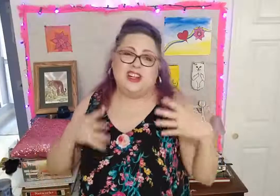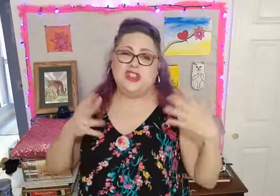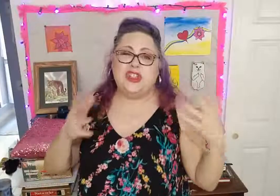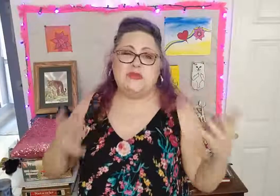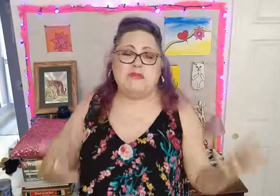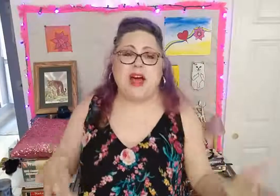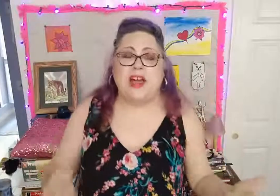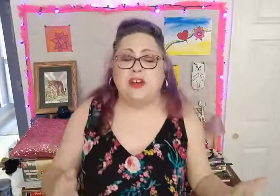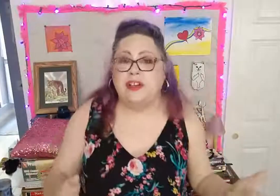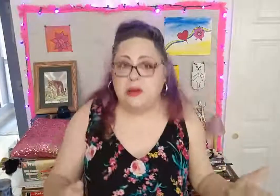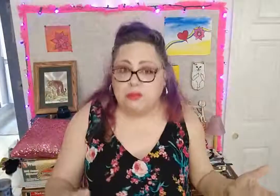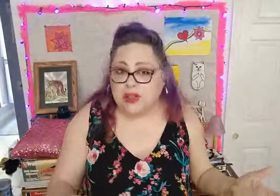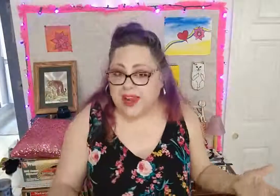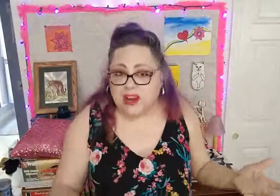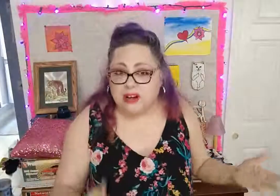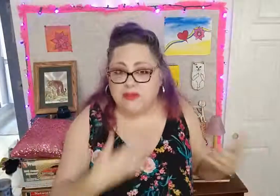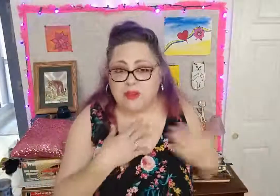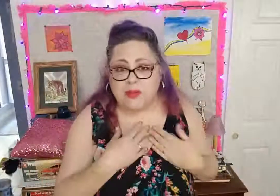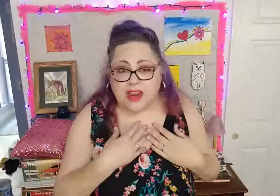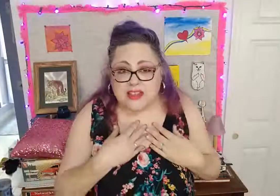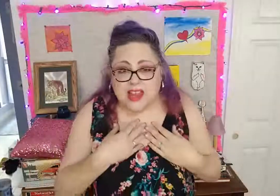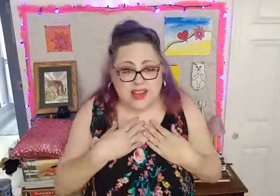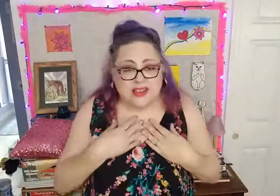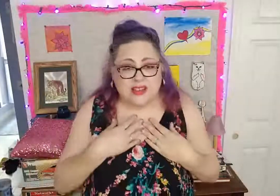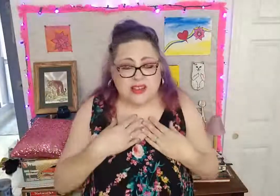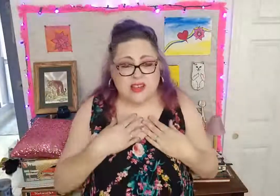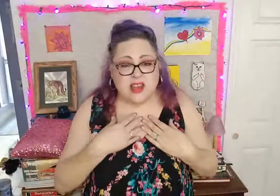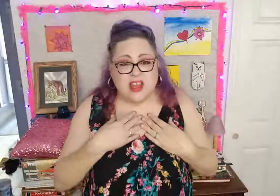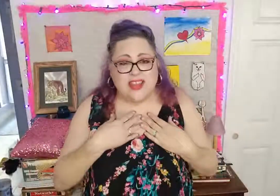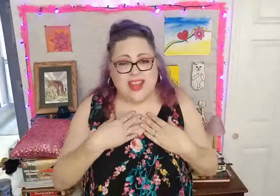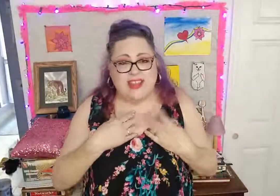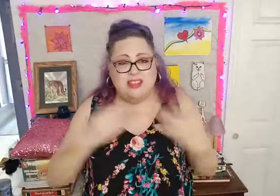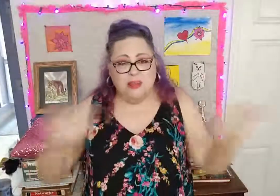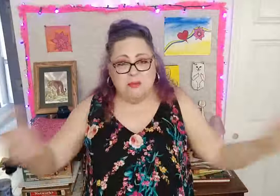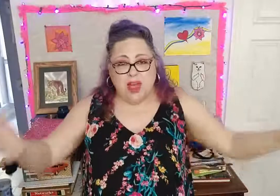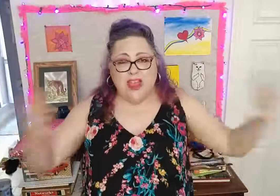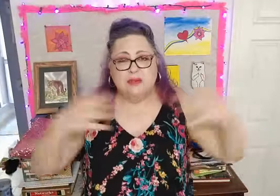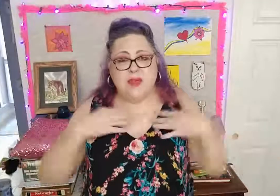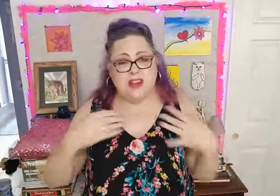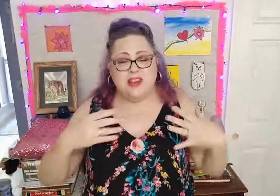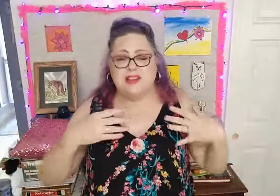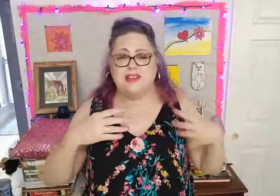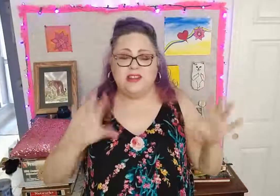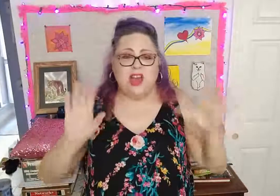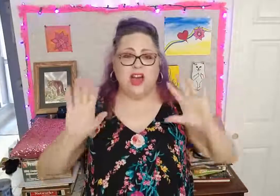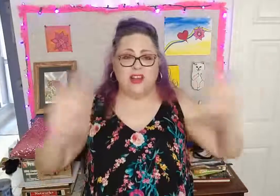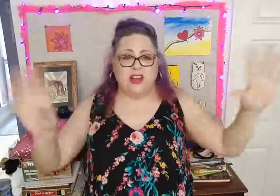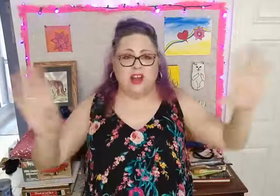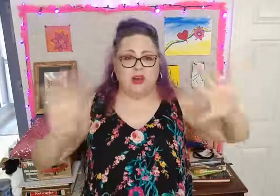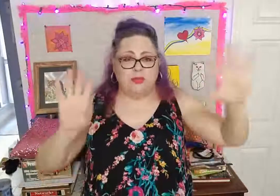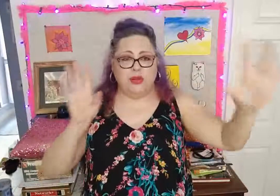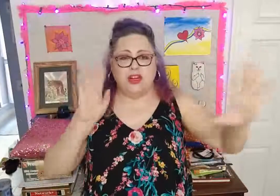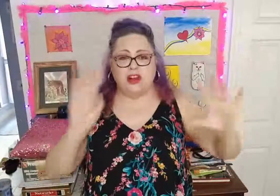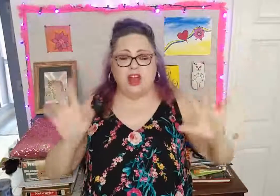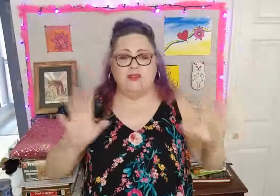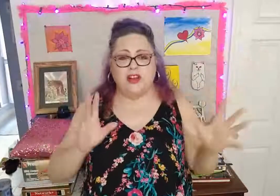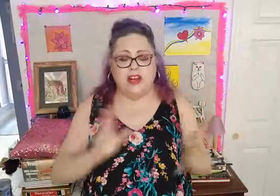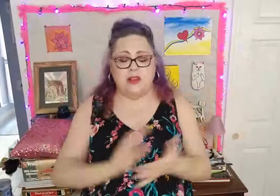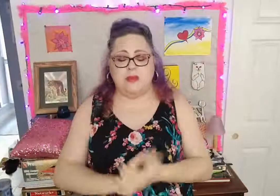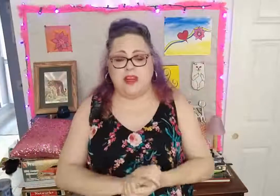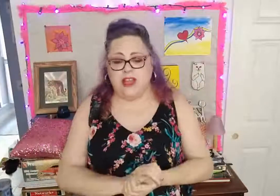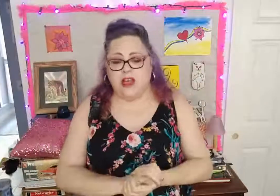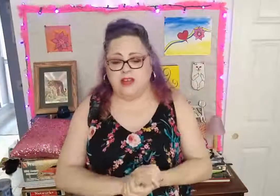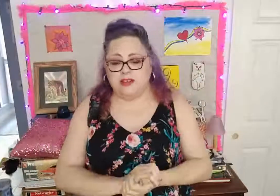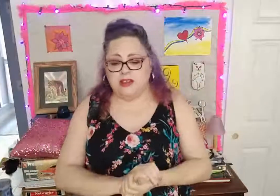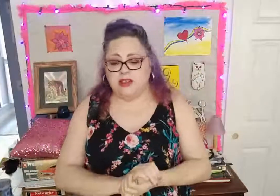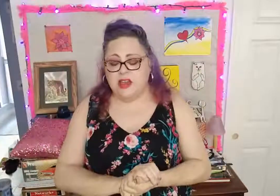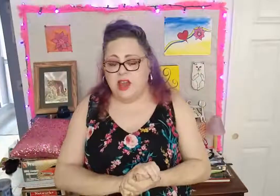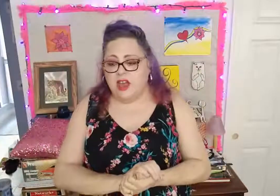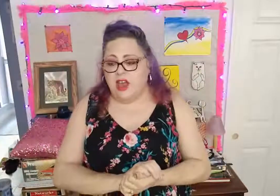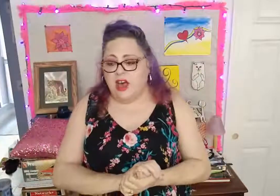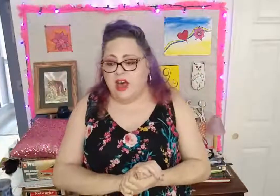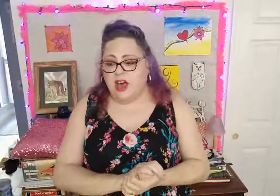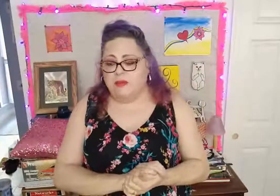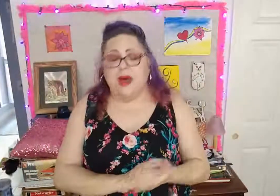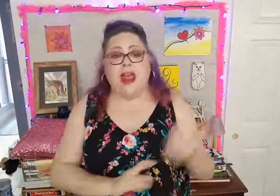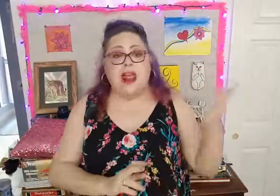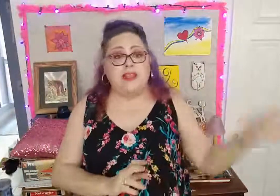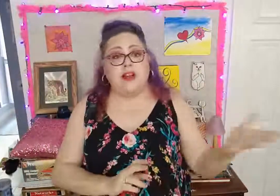little too mild and bland for my tastes. Again, my opinions, not, you know, putting it off on anybody else. Um, I had